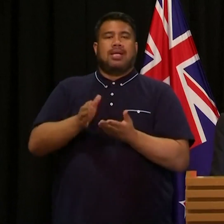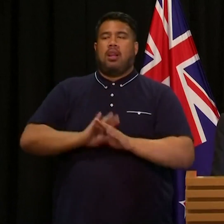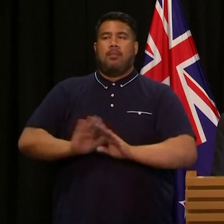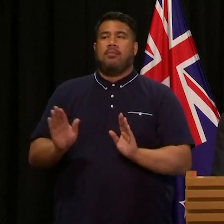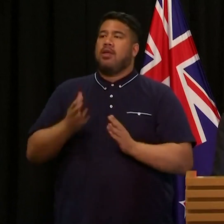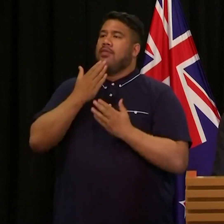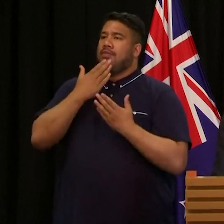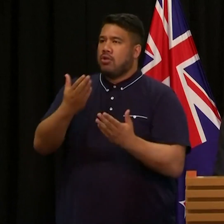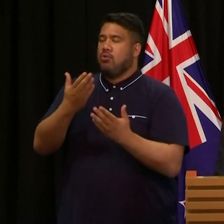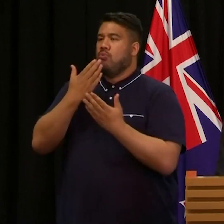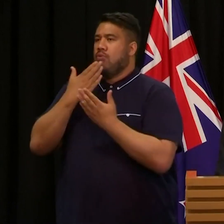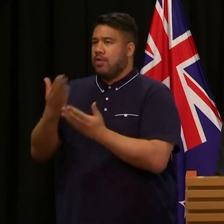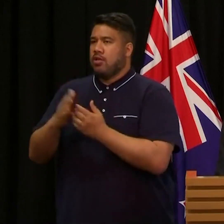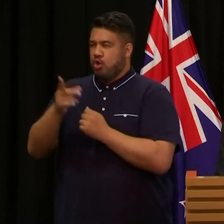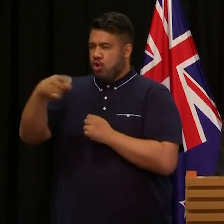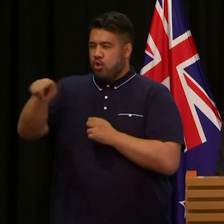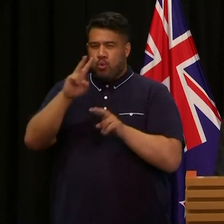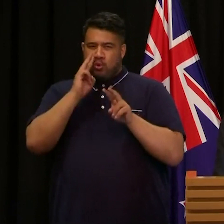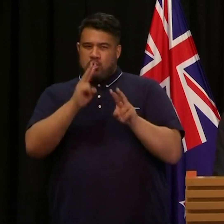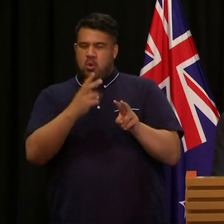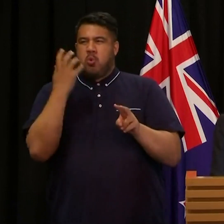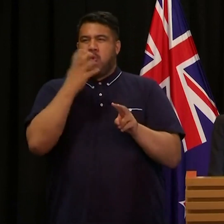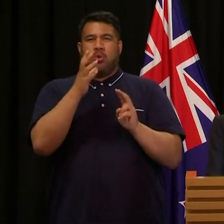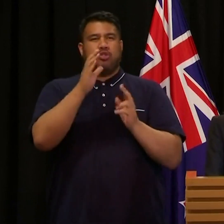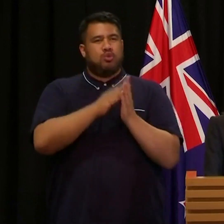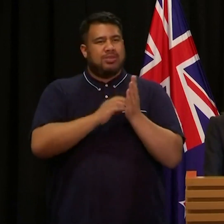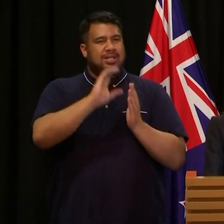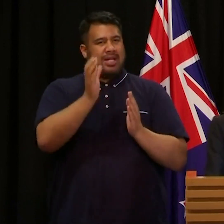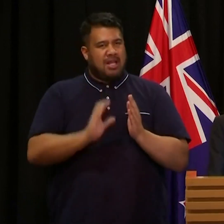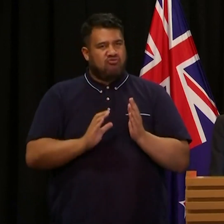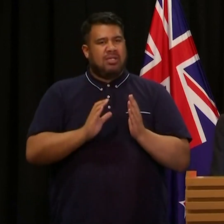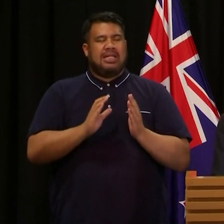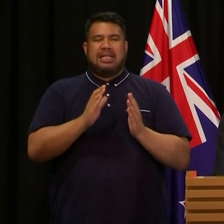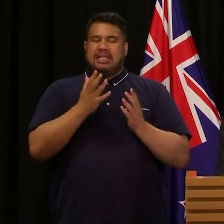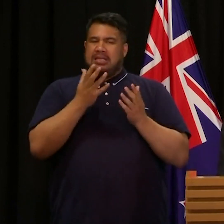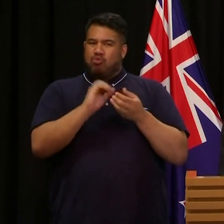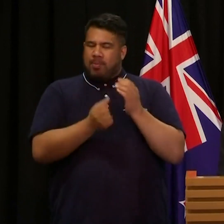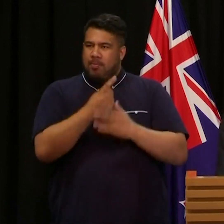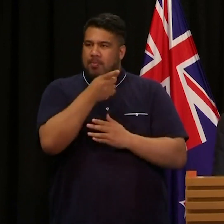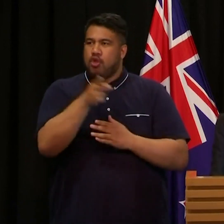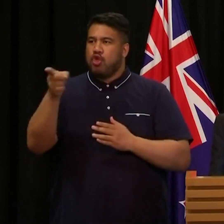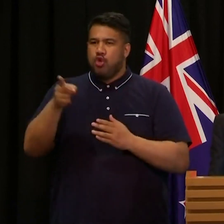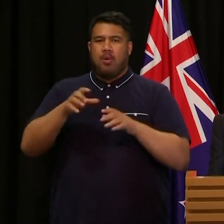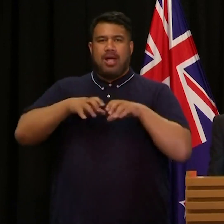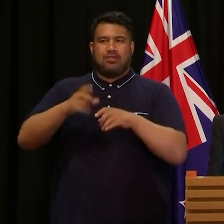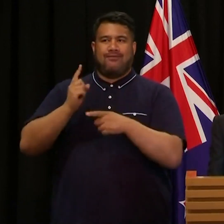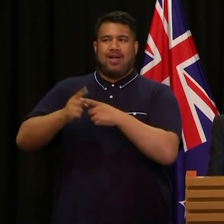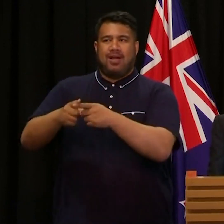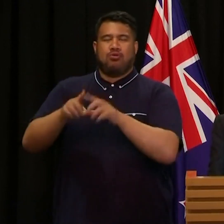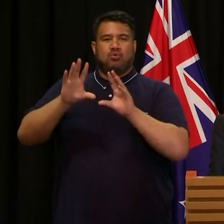You will have seen the collective issues we face as a country and reacted swiftly, and I thank you for that.